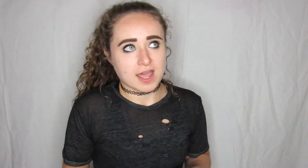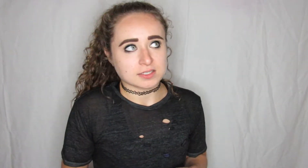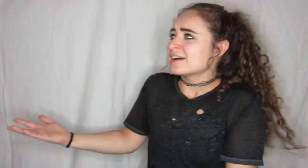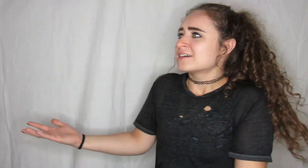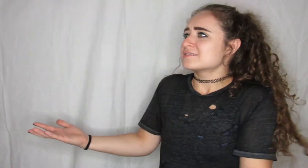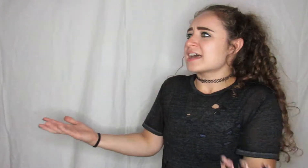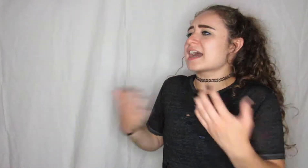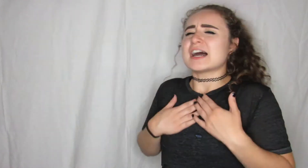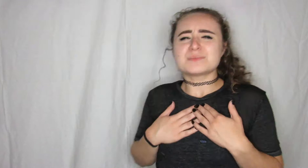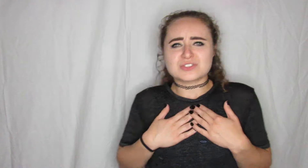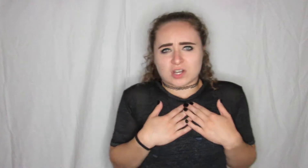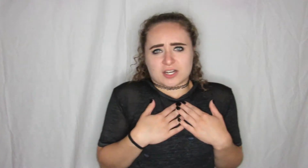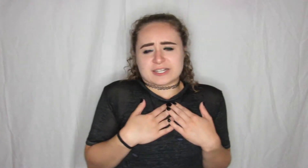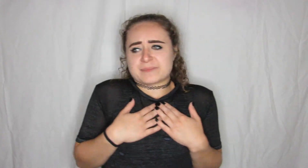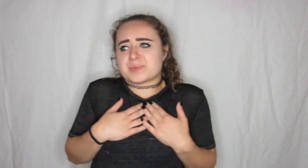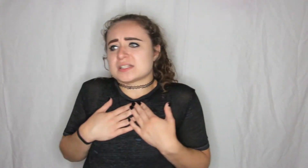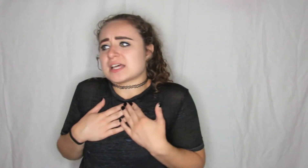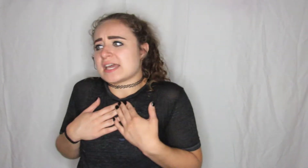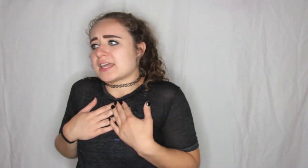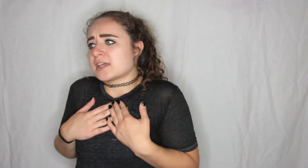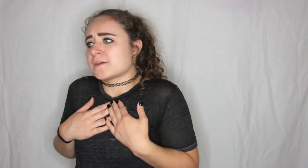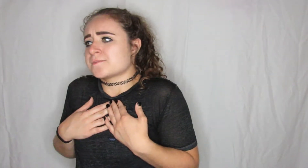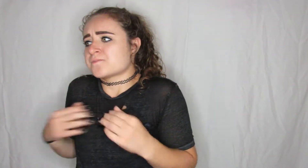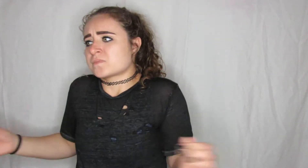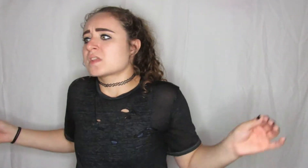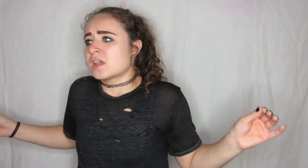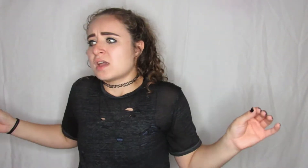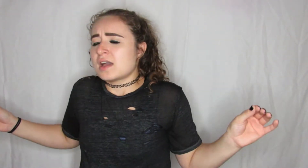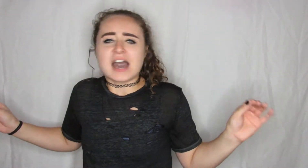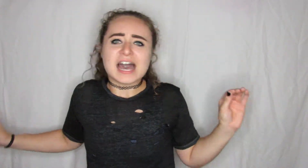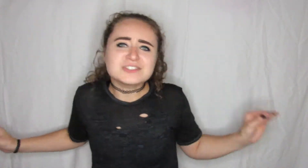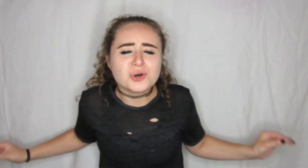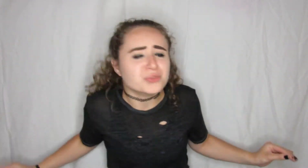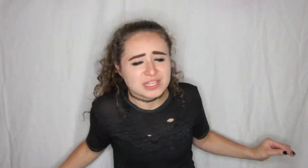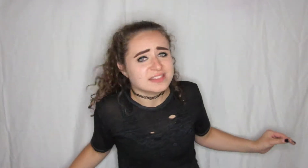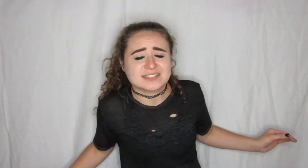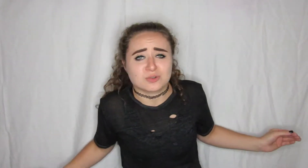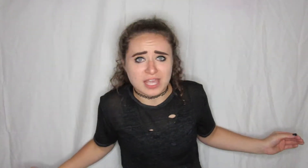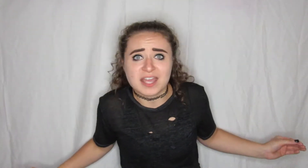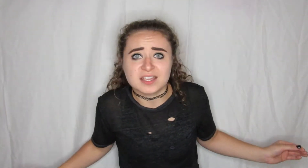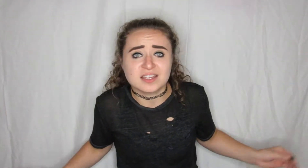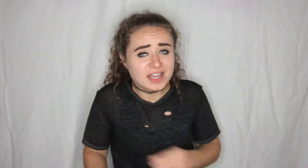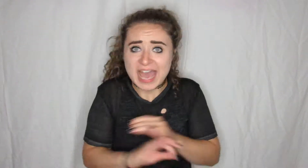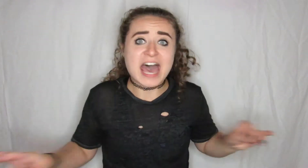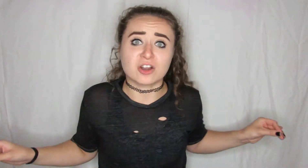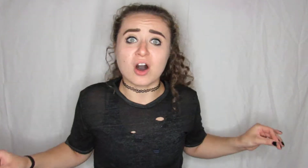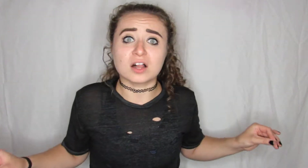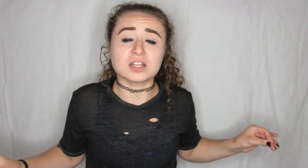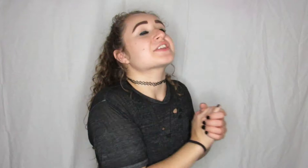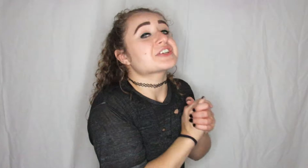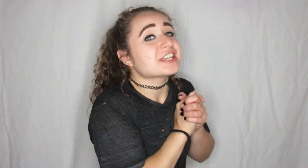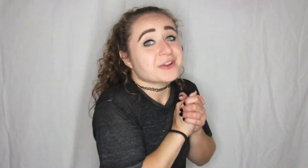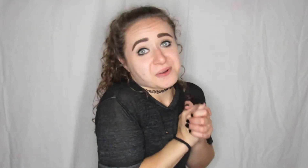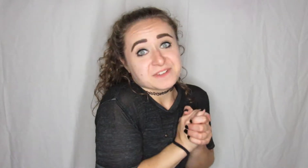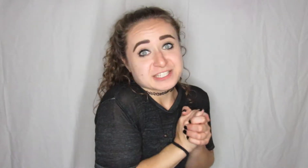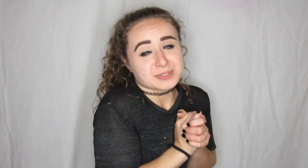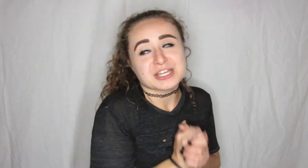fact like I'm sorry but like I don't think that's okay at all literally I go on Facebook